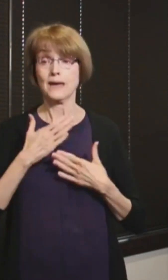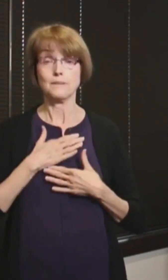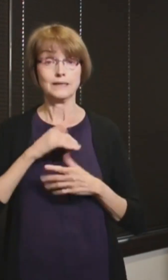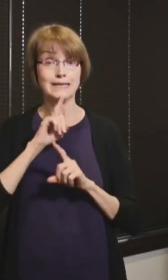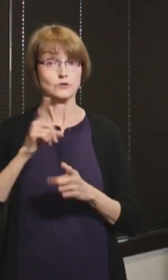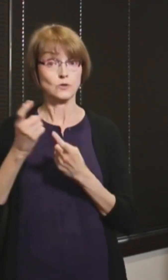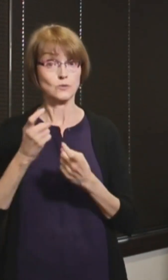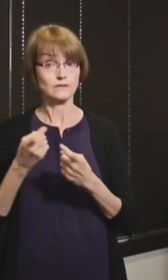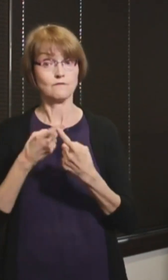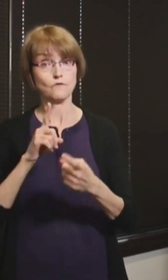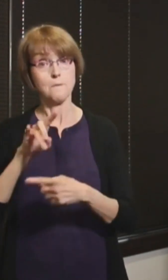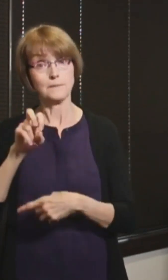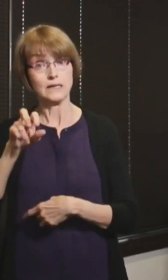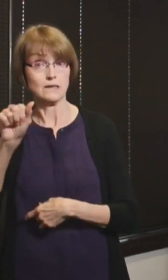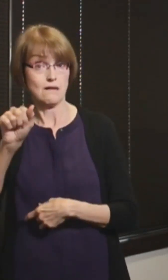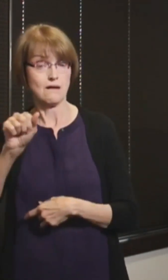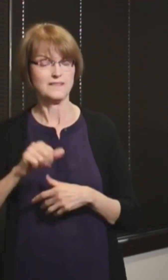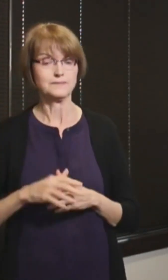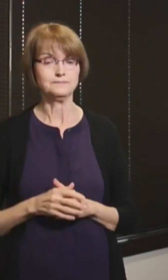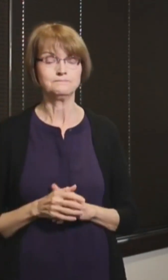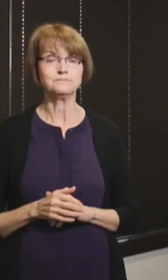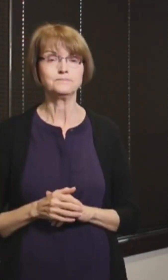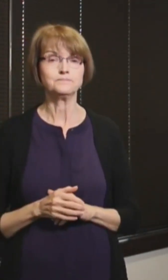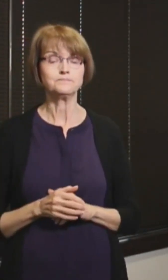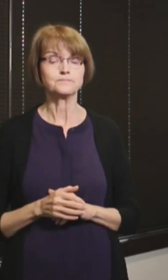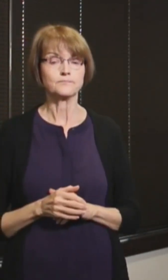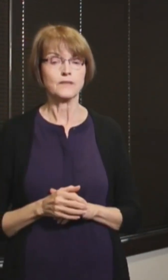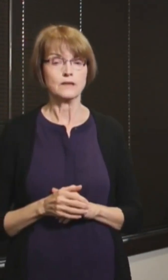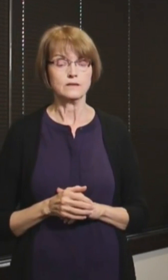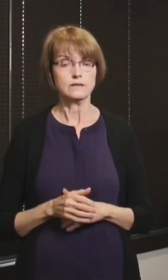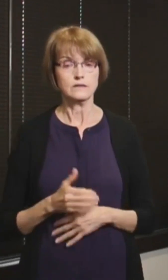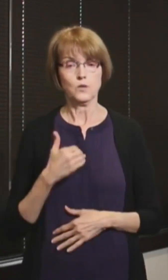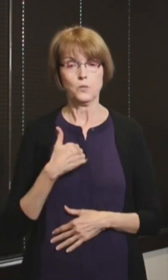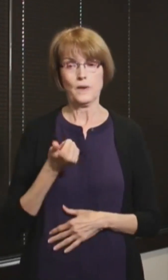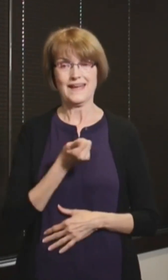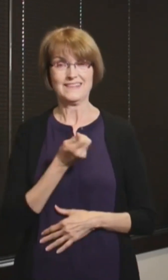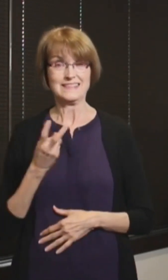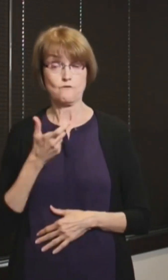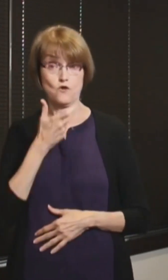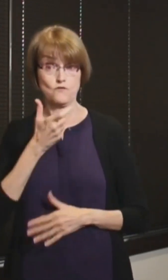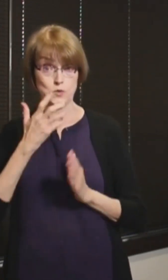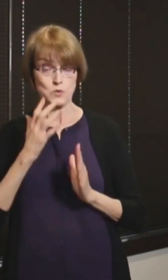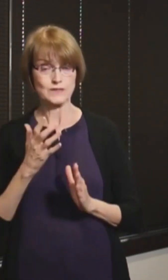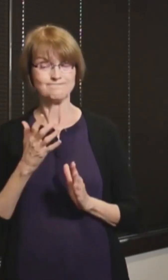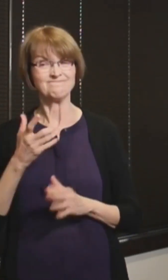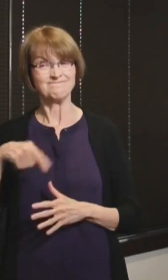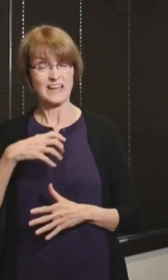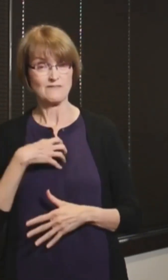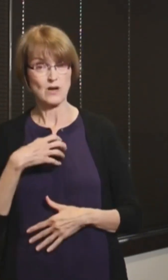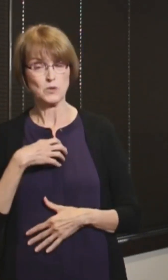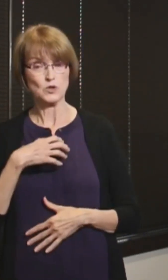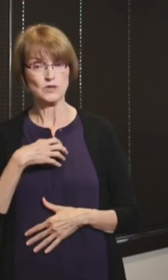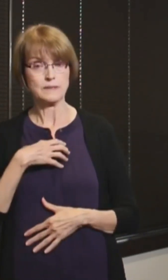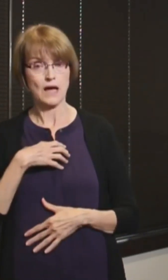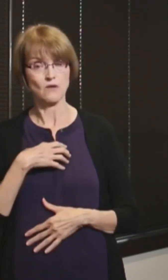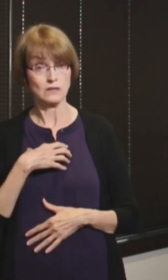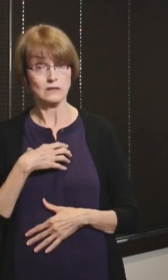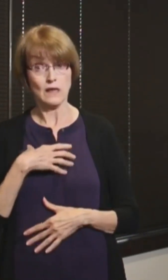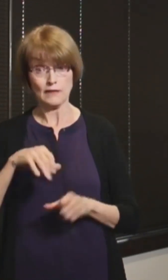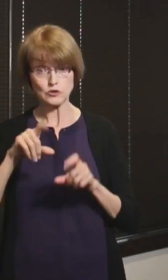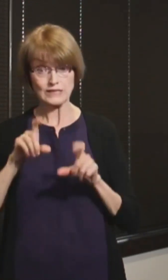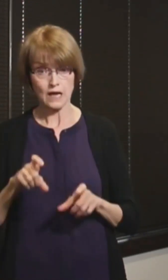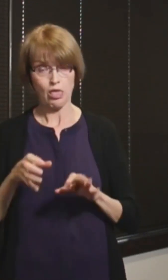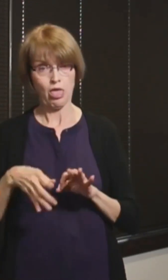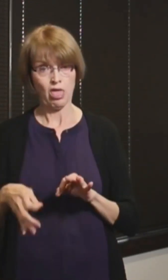questions from the media. We have several viewers who have complained about test delays and